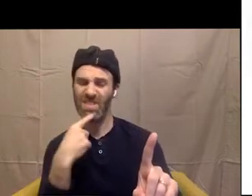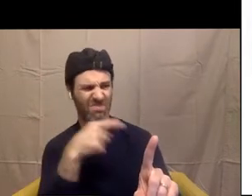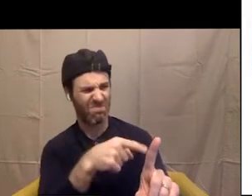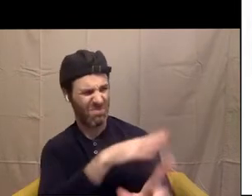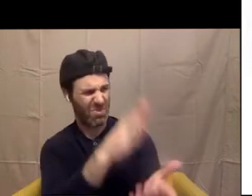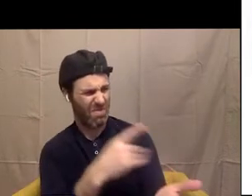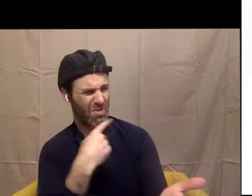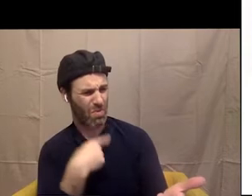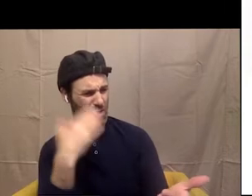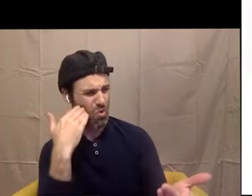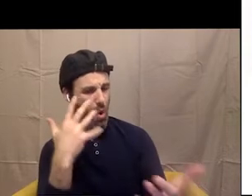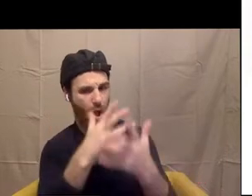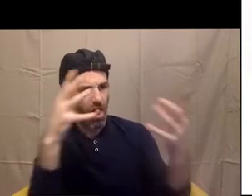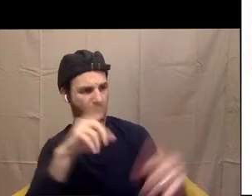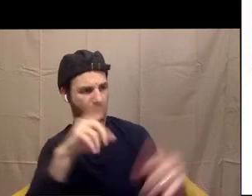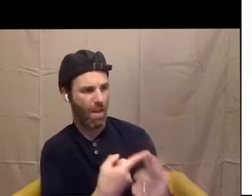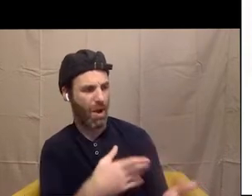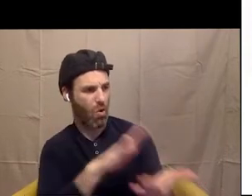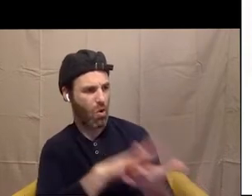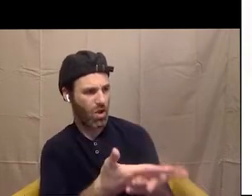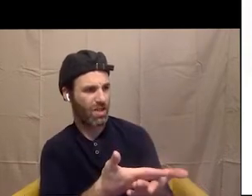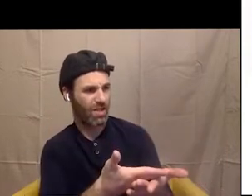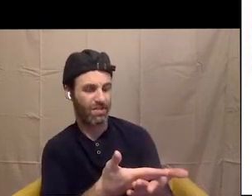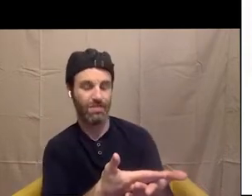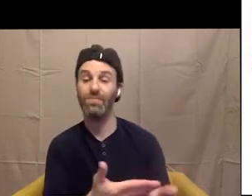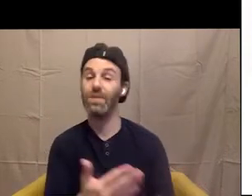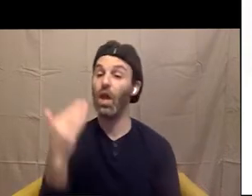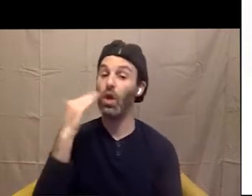Learning about sex means learning about who you are, and no one can do that better than you.